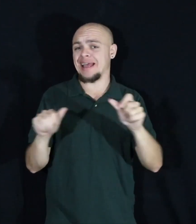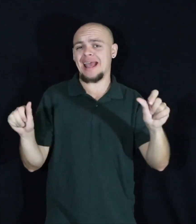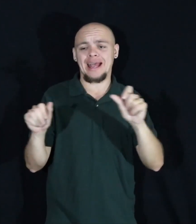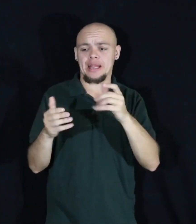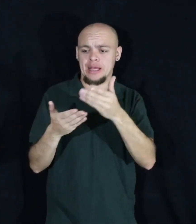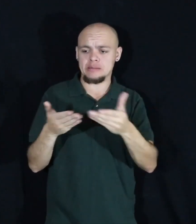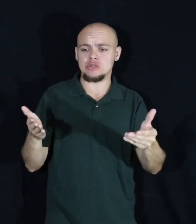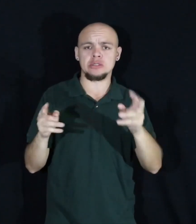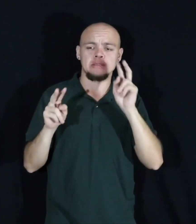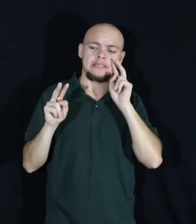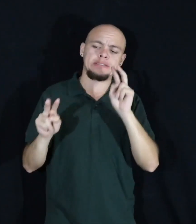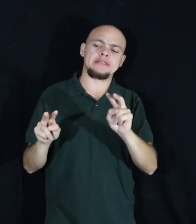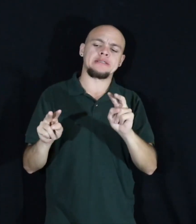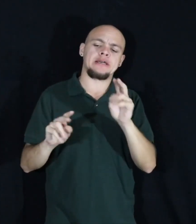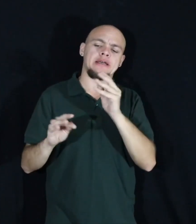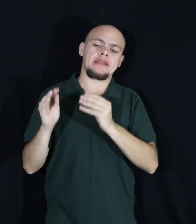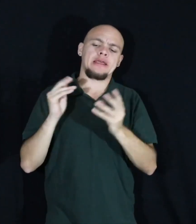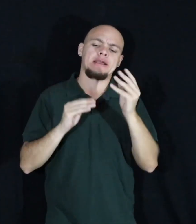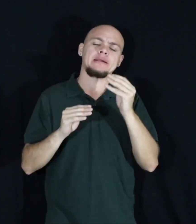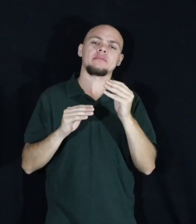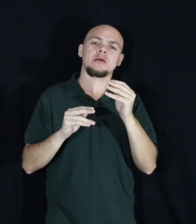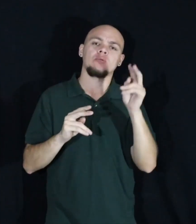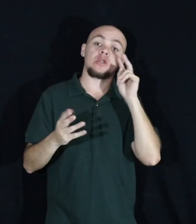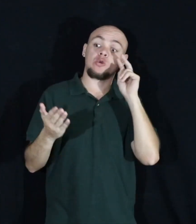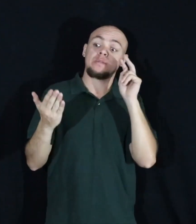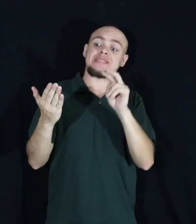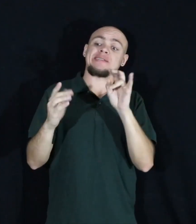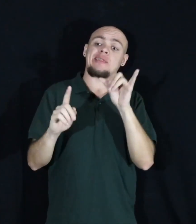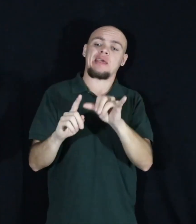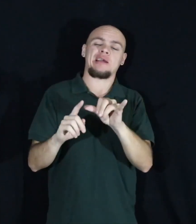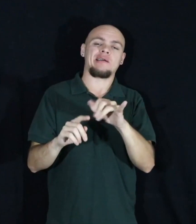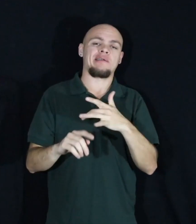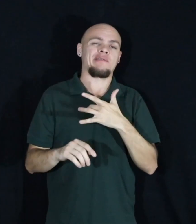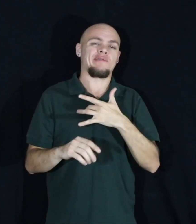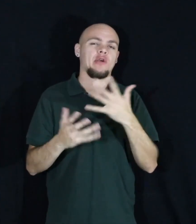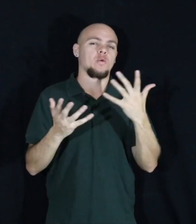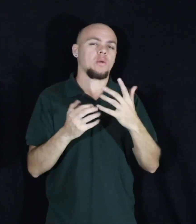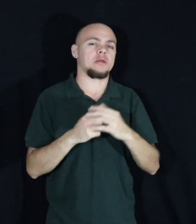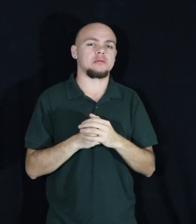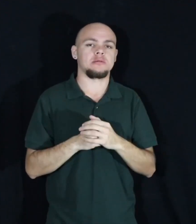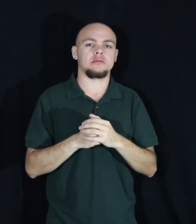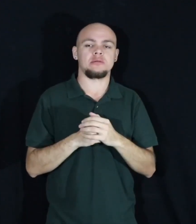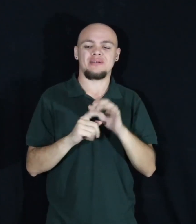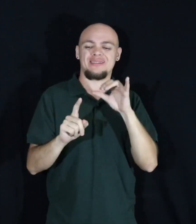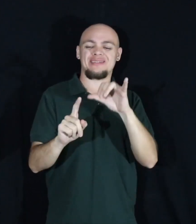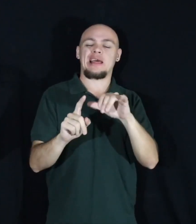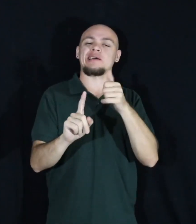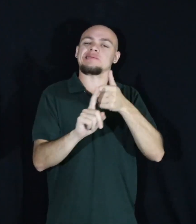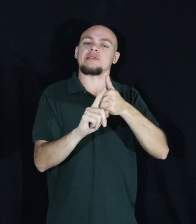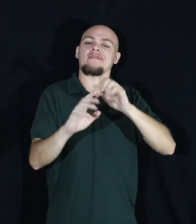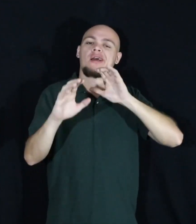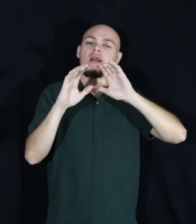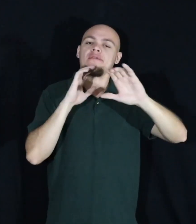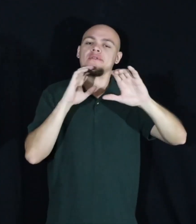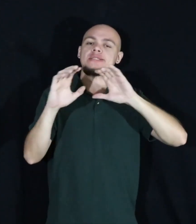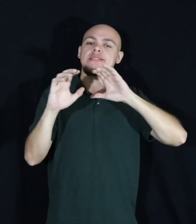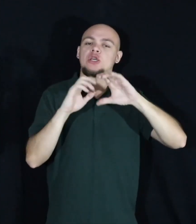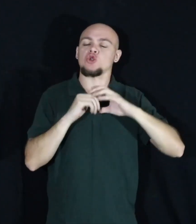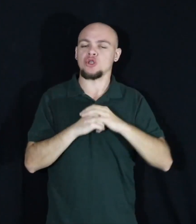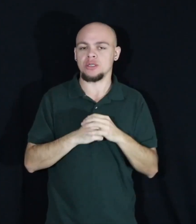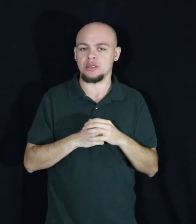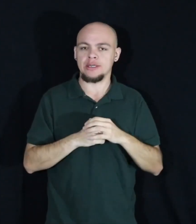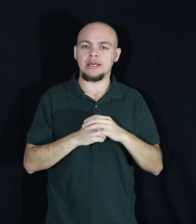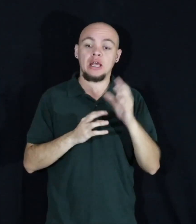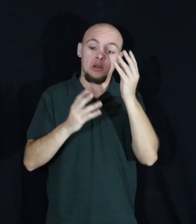then think about how you feel when you see it. That's the other thing. It's a conversation. So you look at the